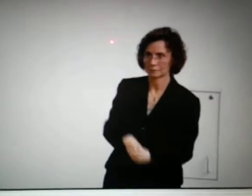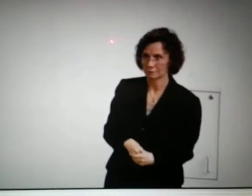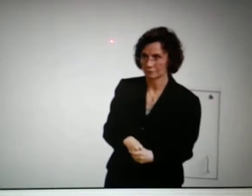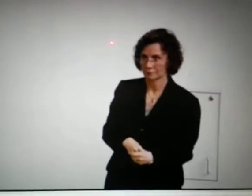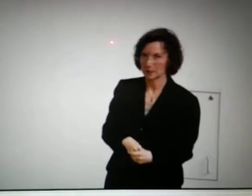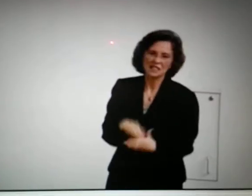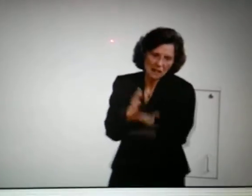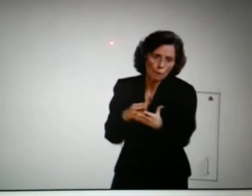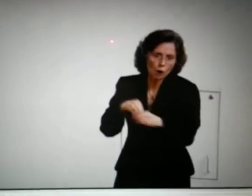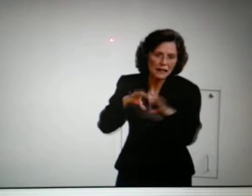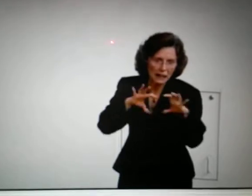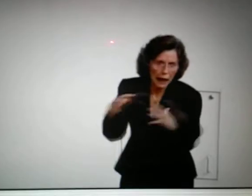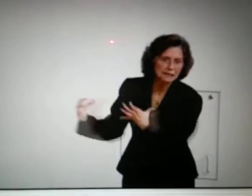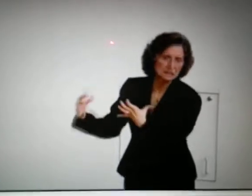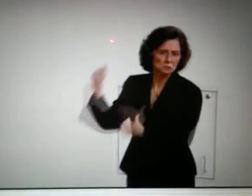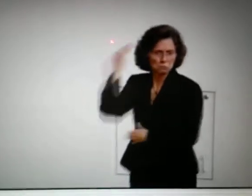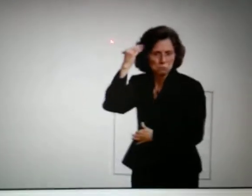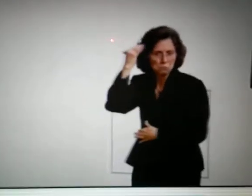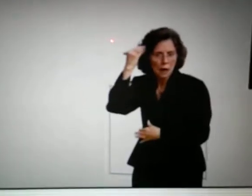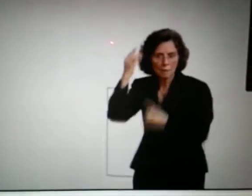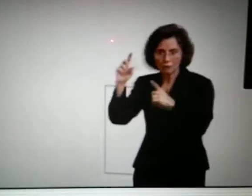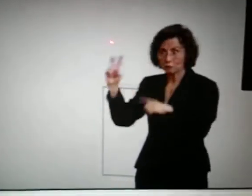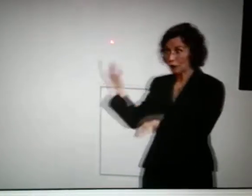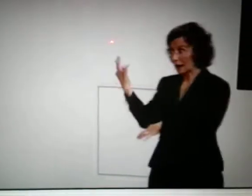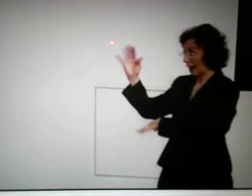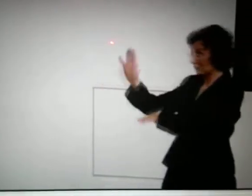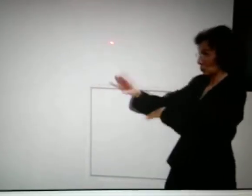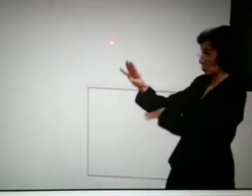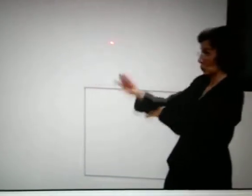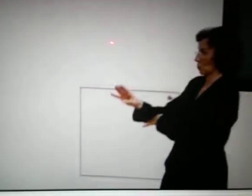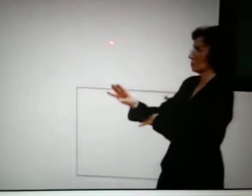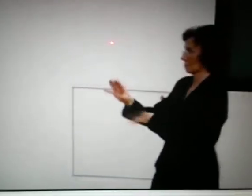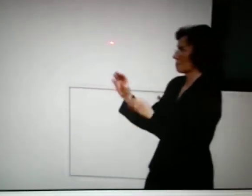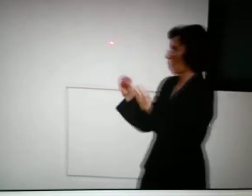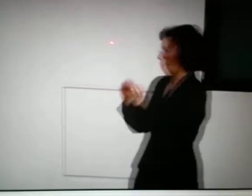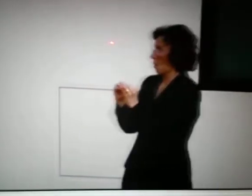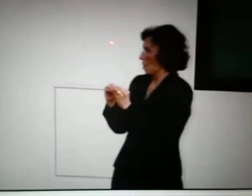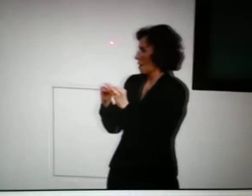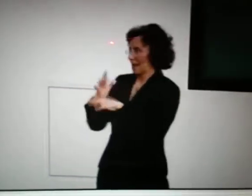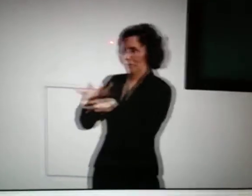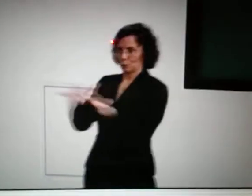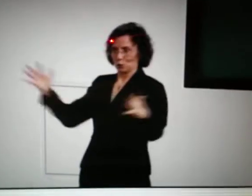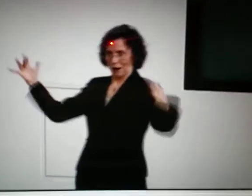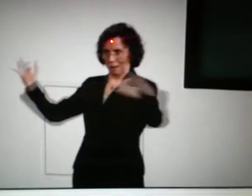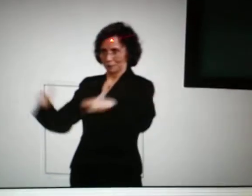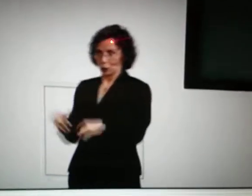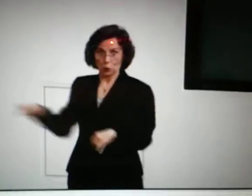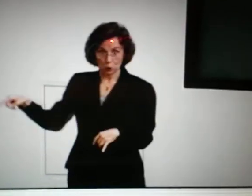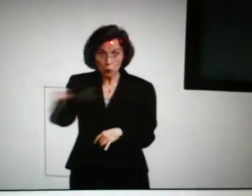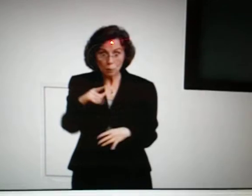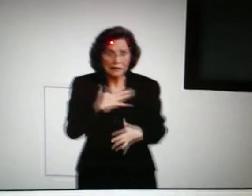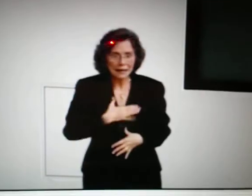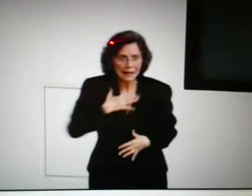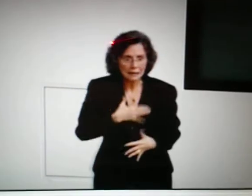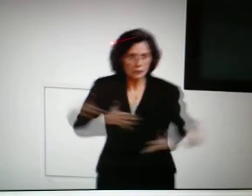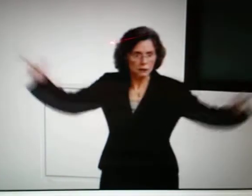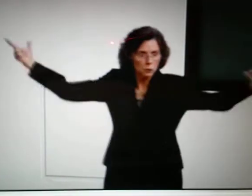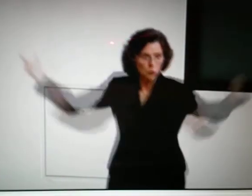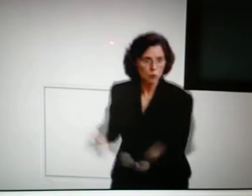thrilling is happening here today, and I want you to bring them here, and hopefully this afternoon more people will be